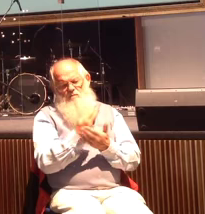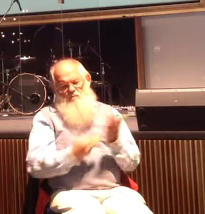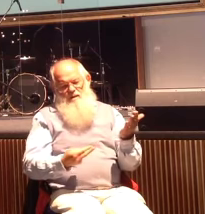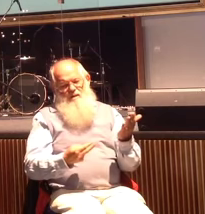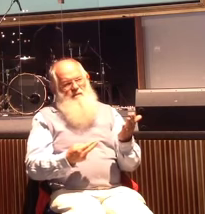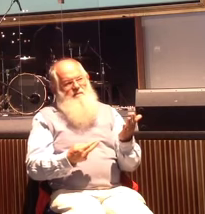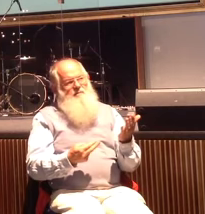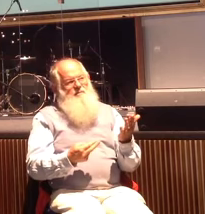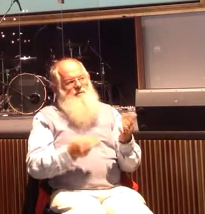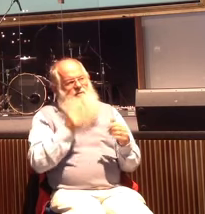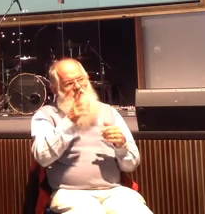and that you can bold